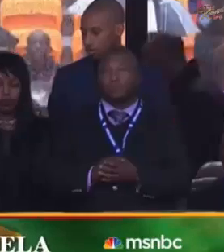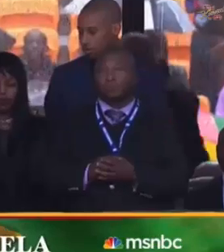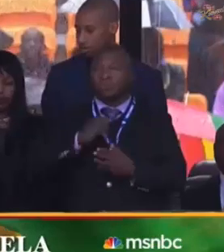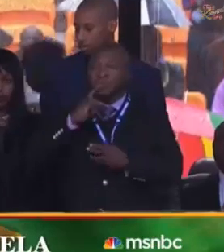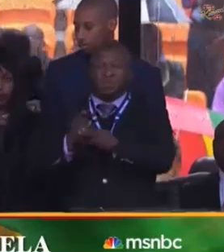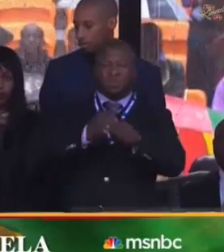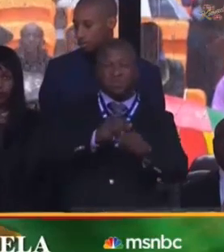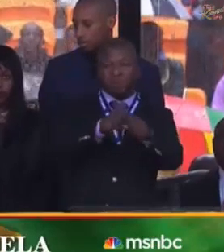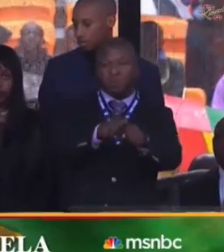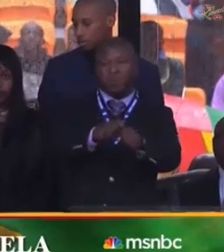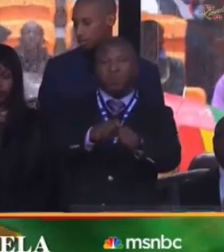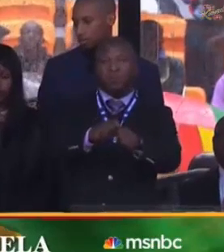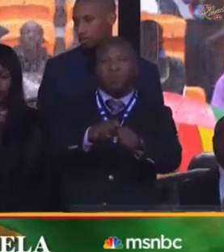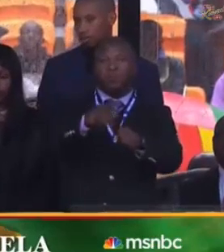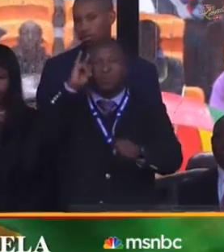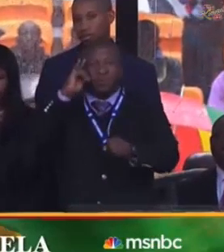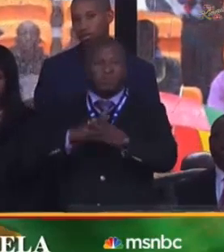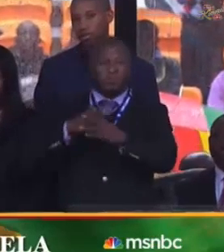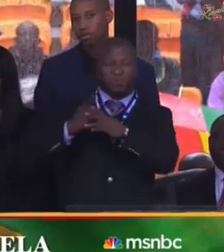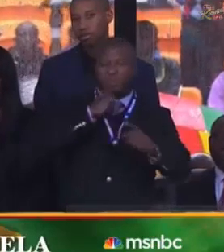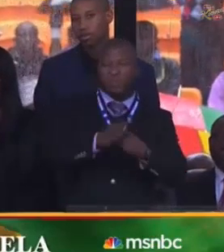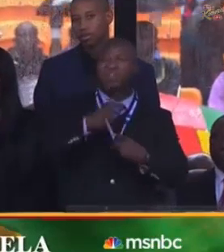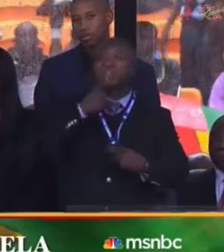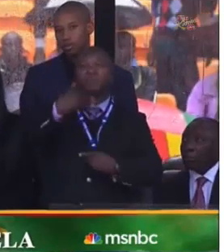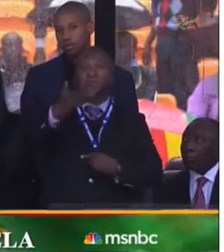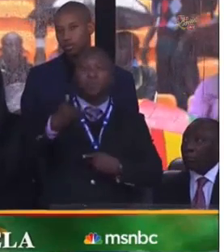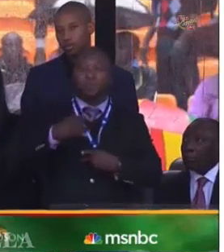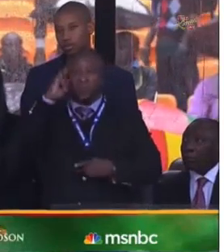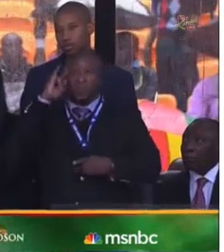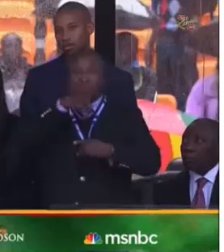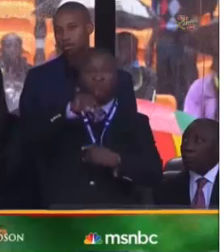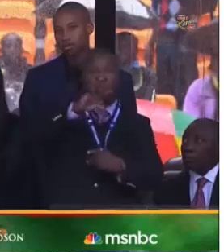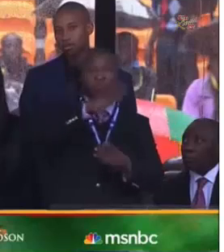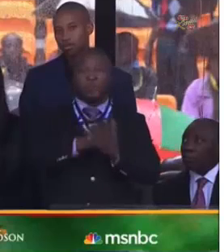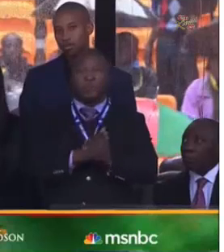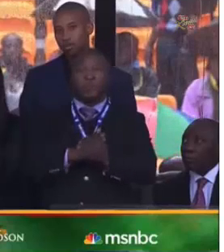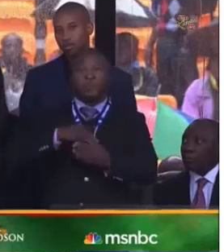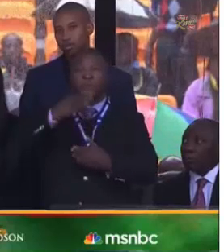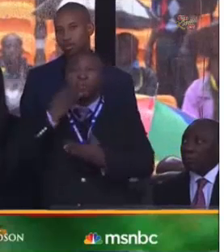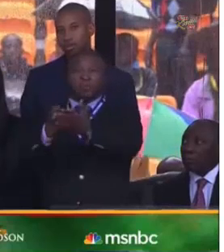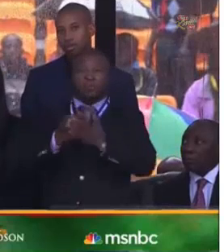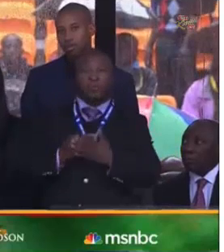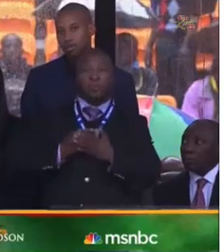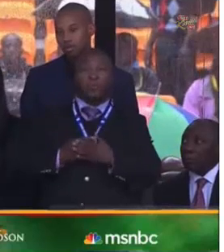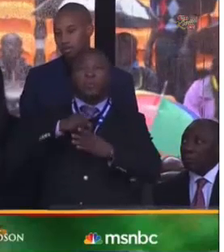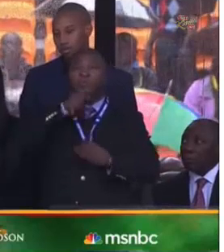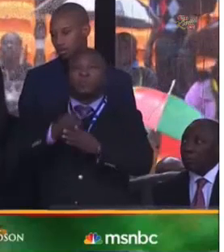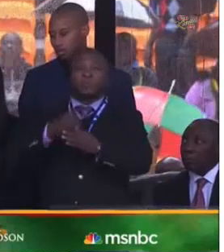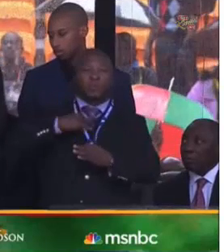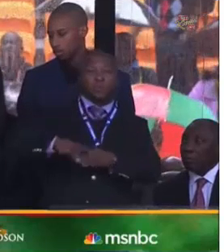but none of us knew because none of us can understand sign language. So that got me thinking, are there any apps out there that will convert text to